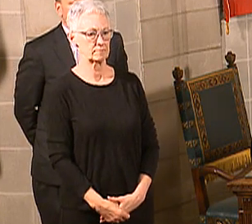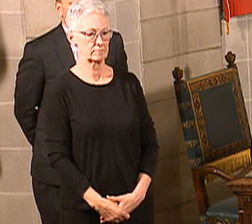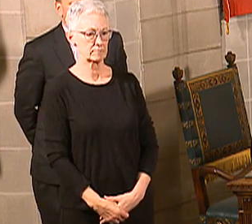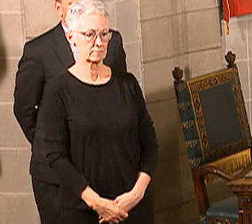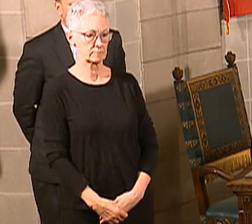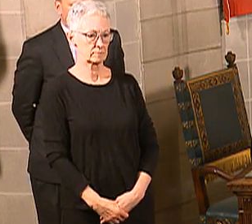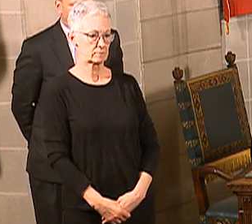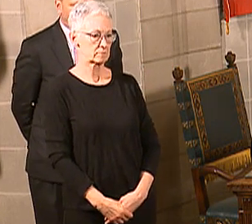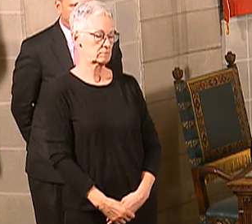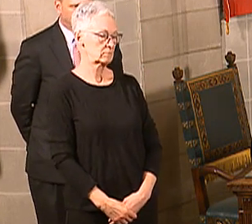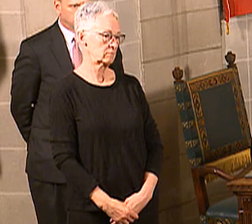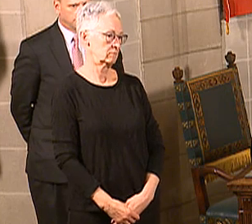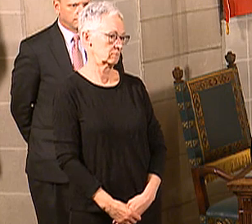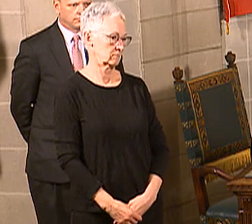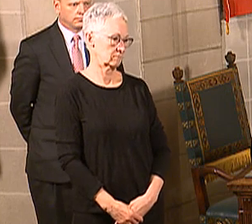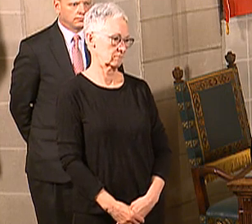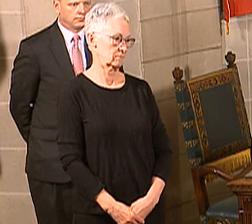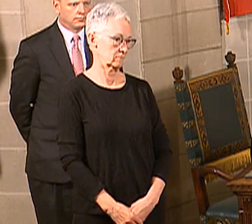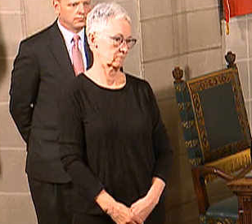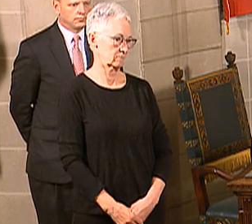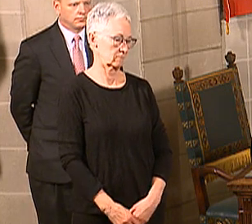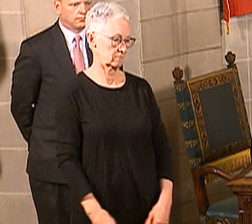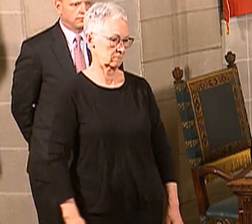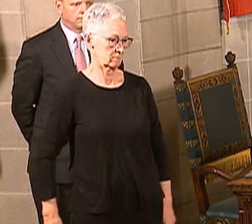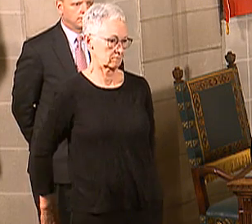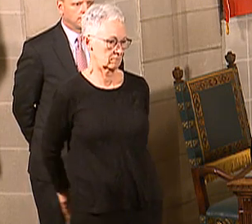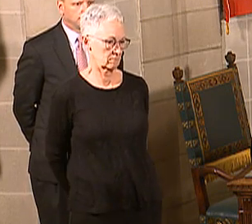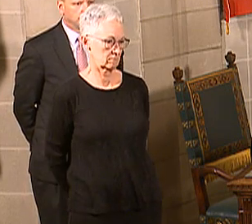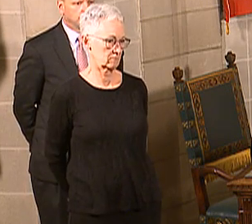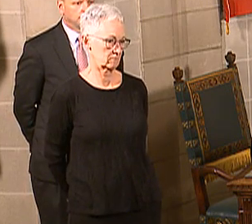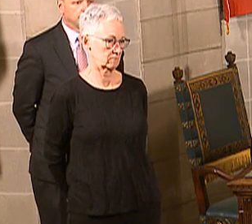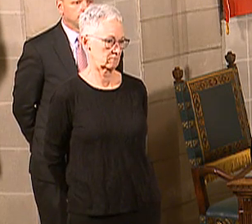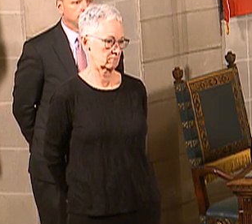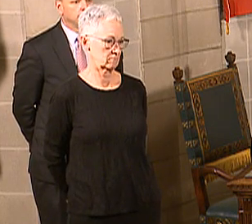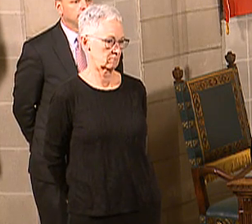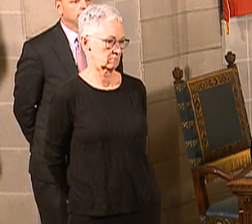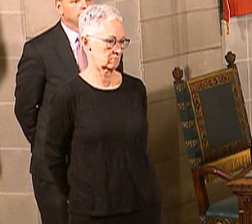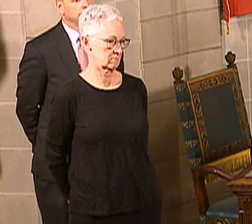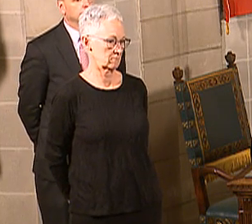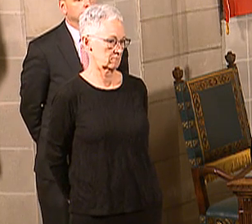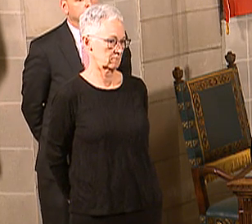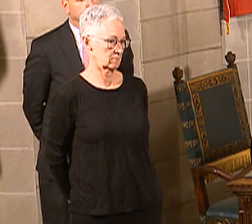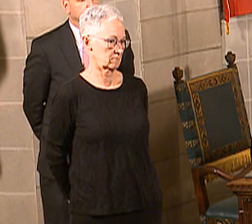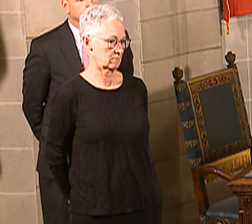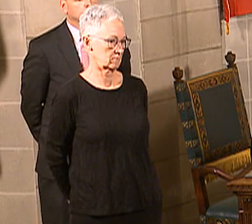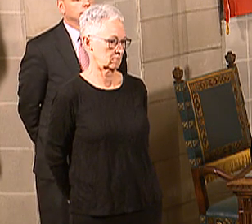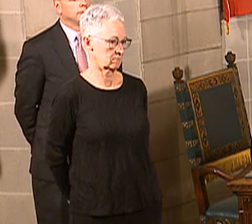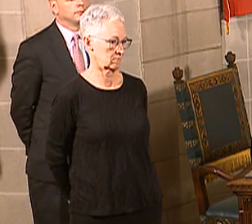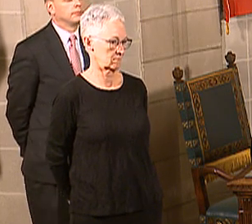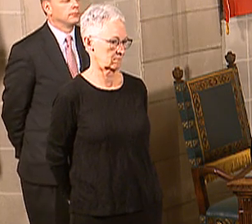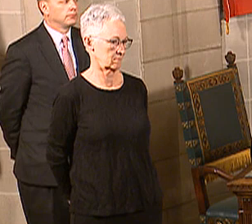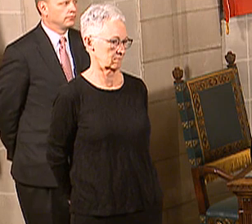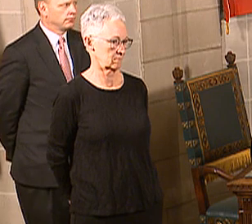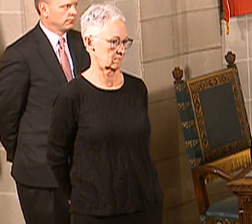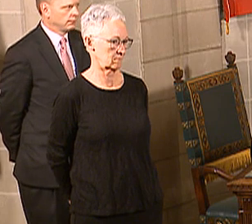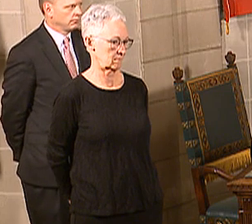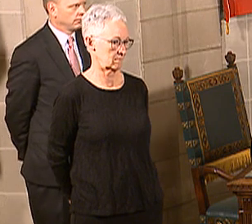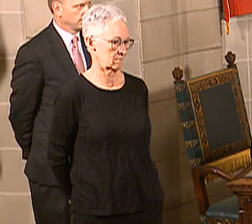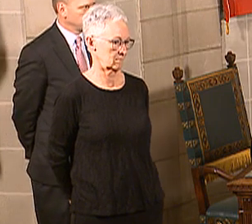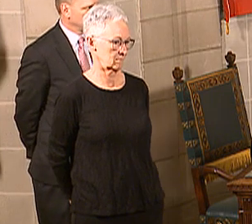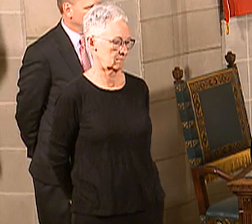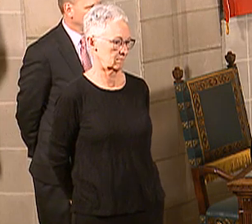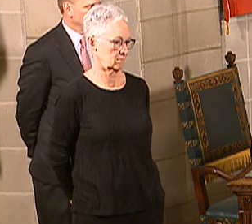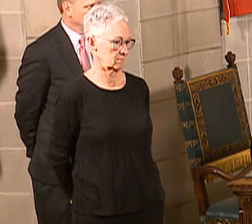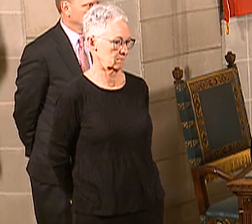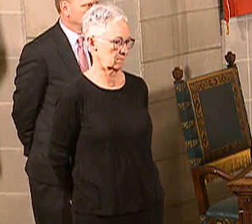is this a situation where they can start work with eight hours of training and then have to get